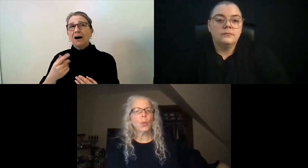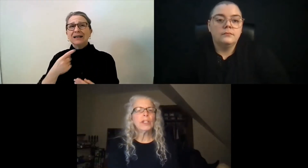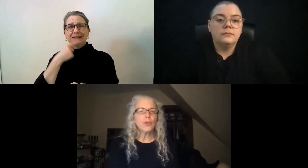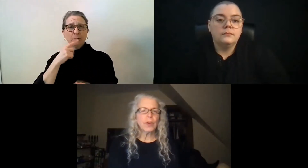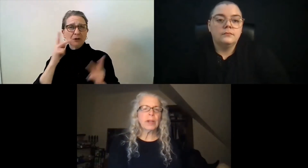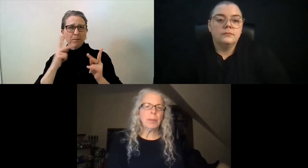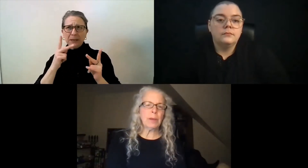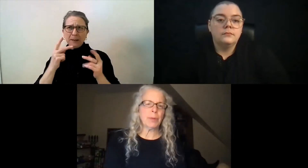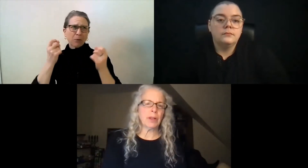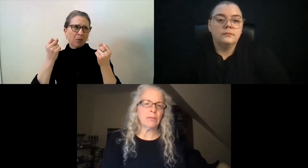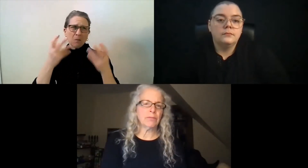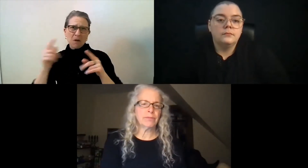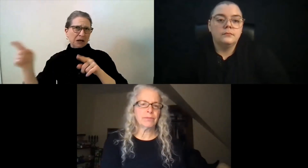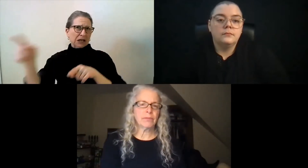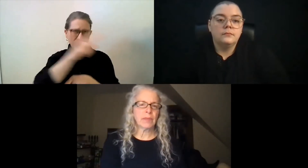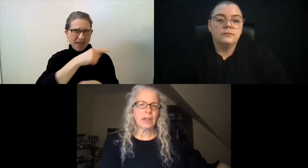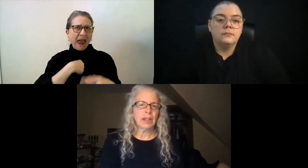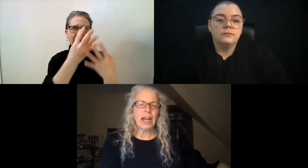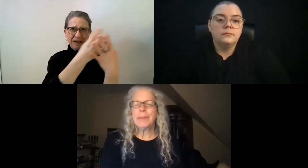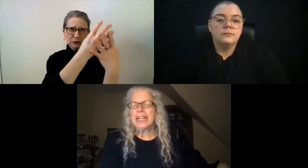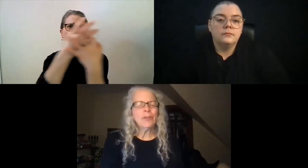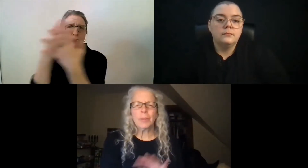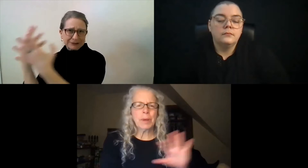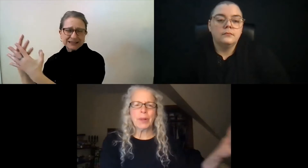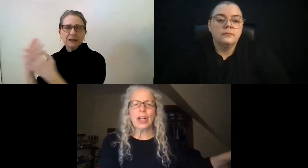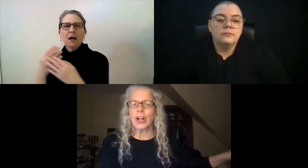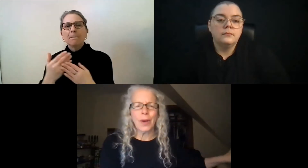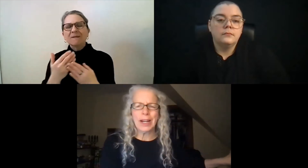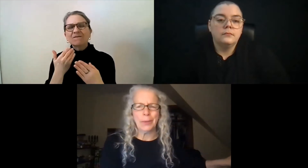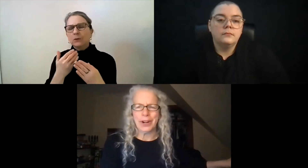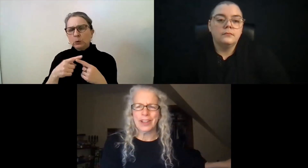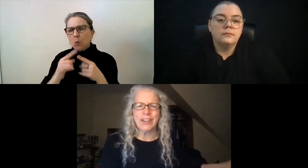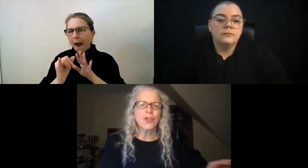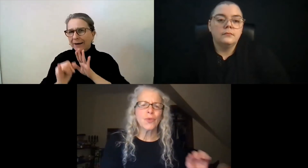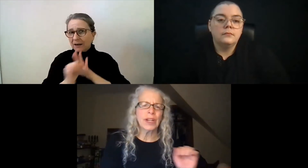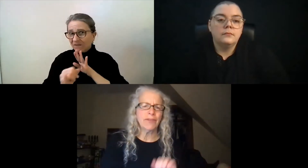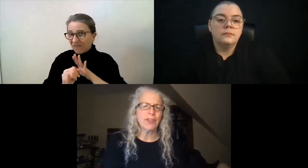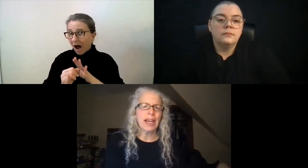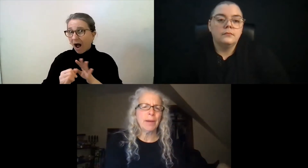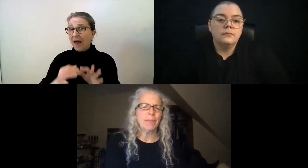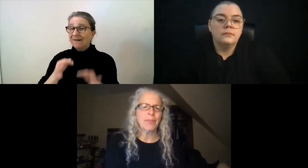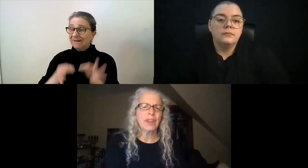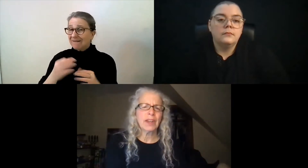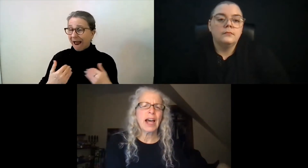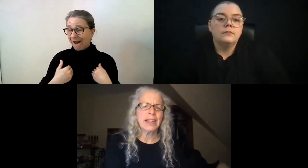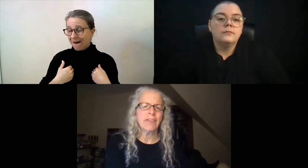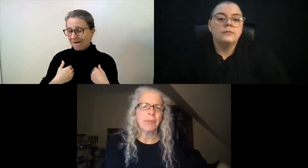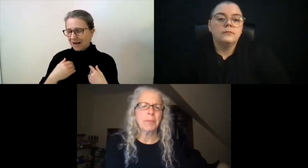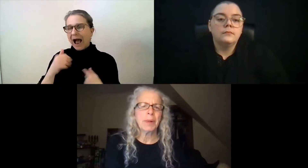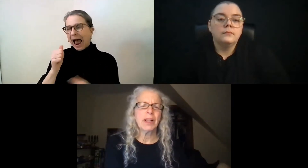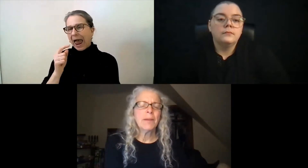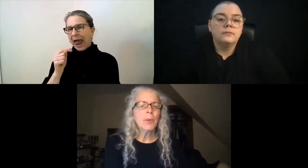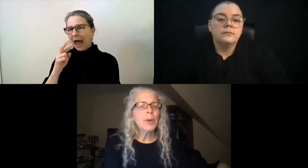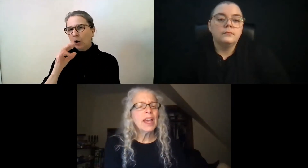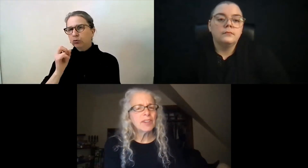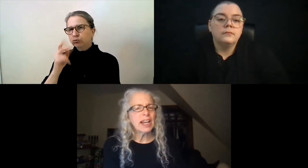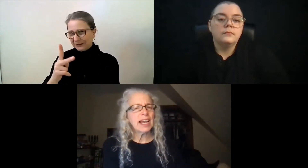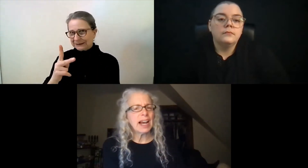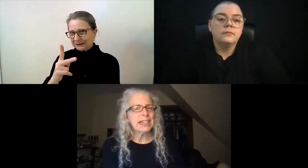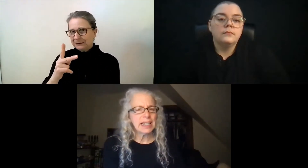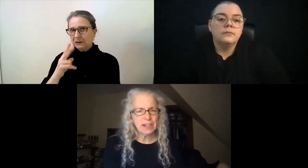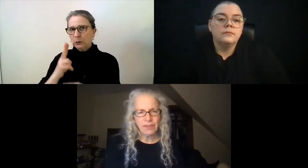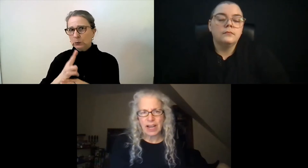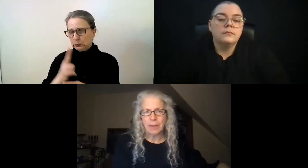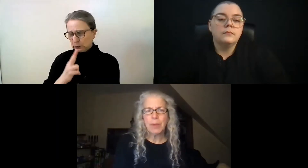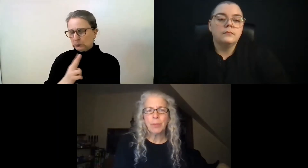We screen people. I mean, hearing people can go anywhere and they're screening for them, non-deaf people. But we have to